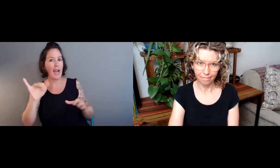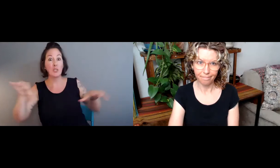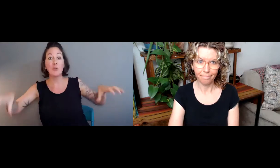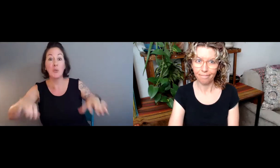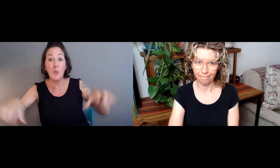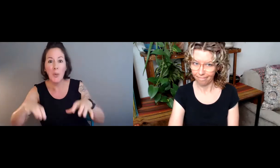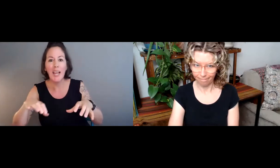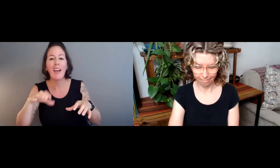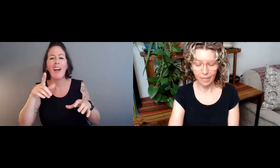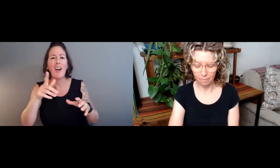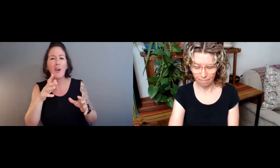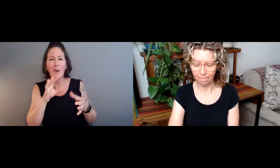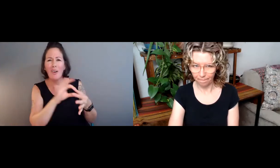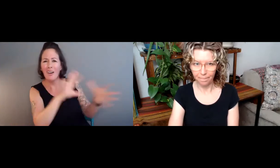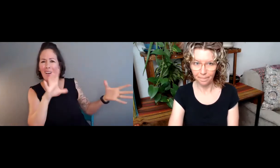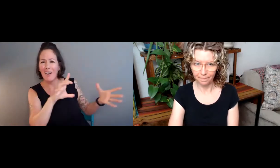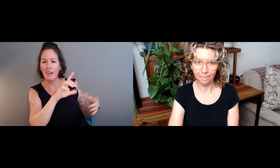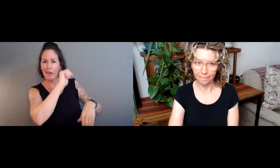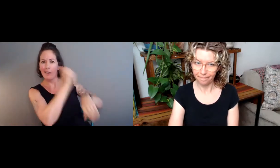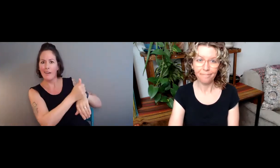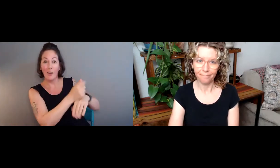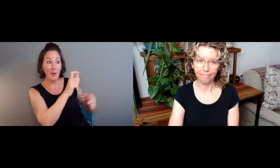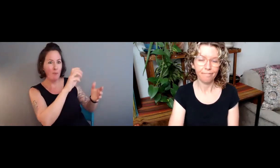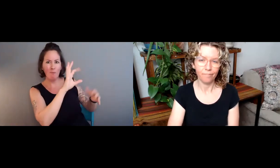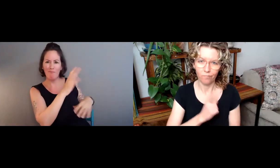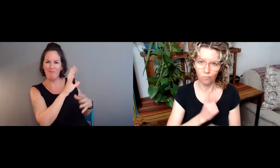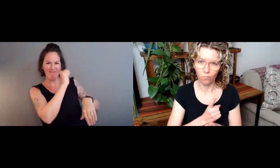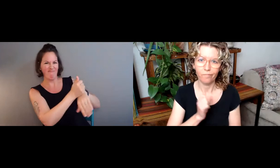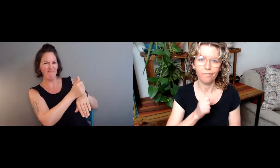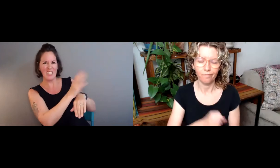And when you think about language as a behavior.